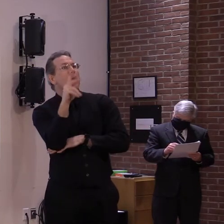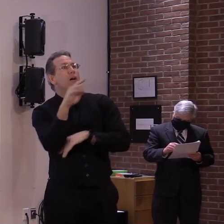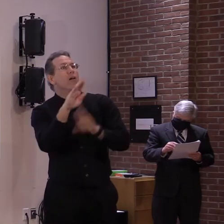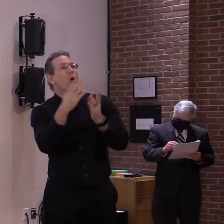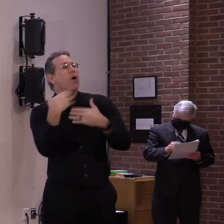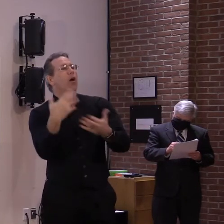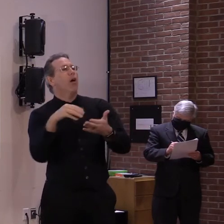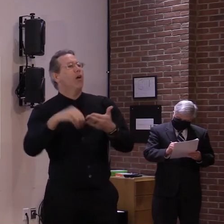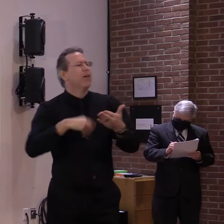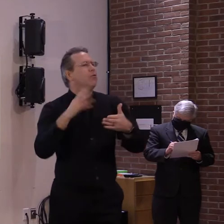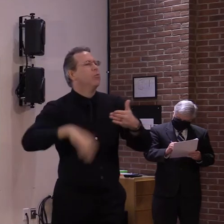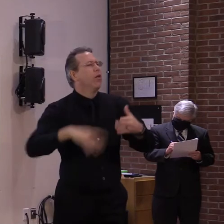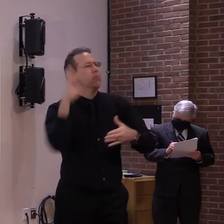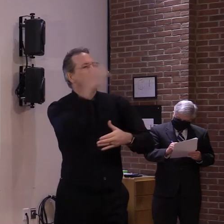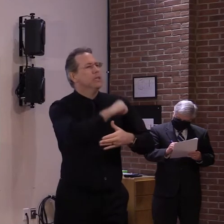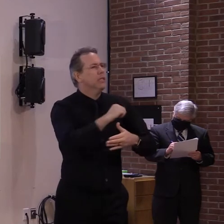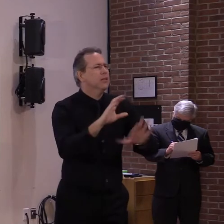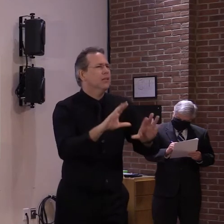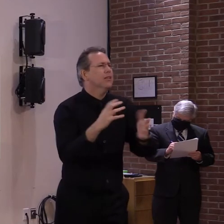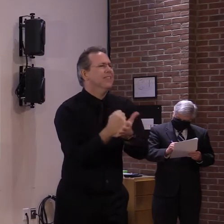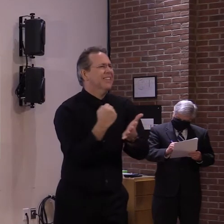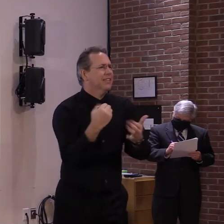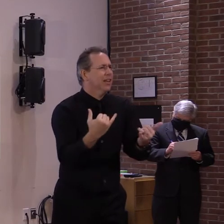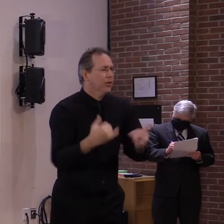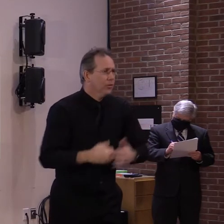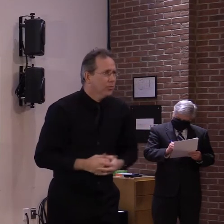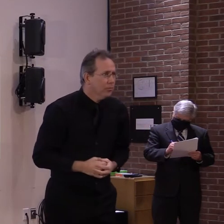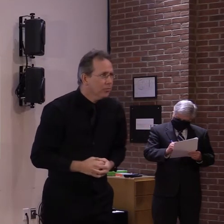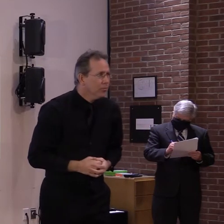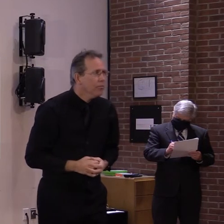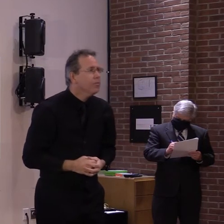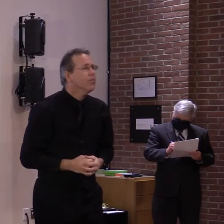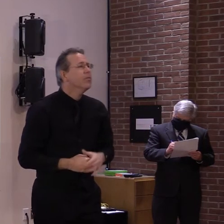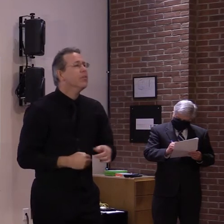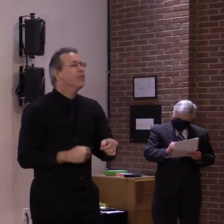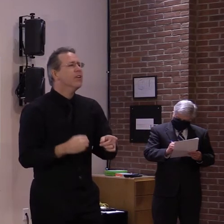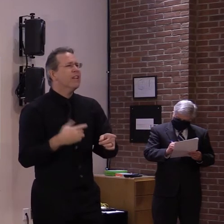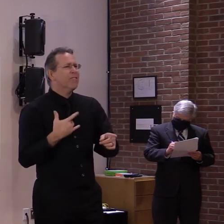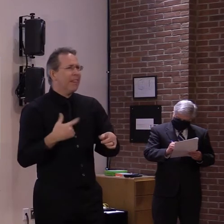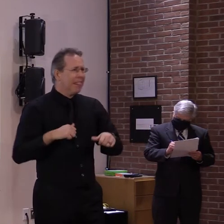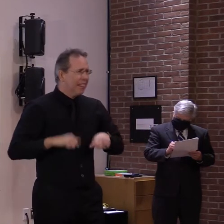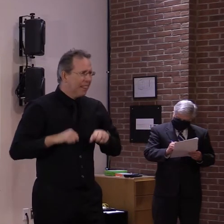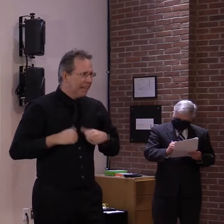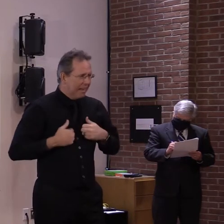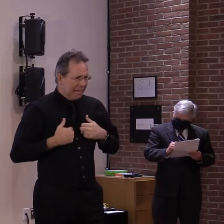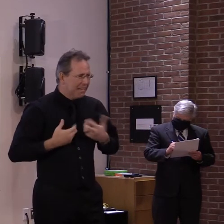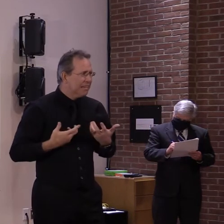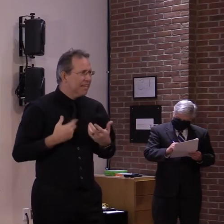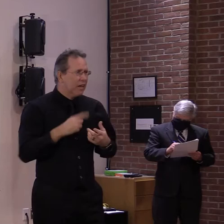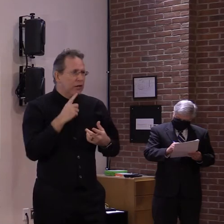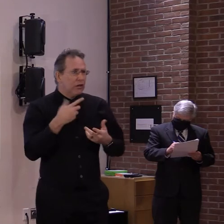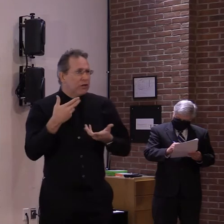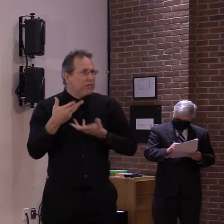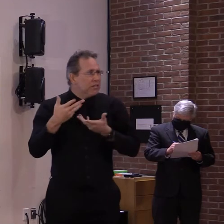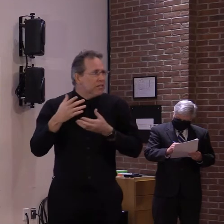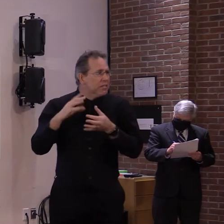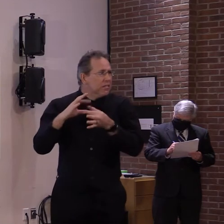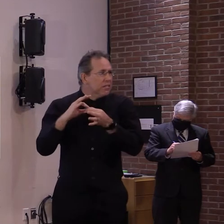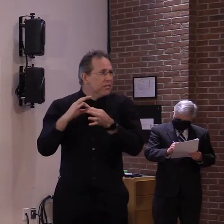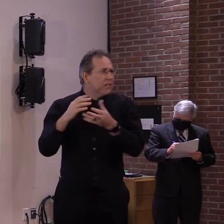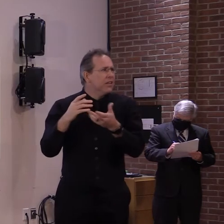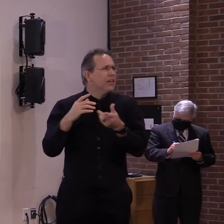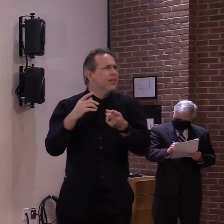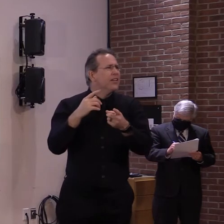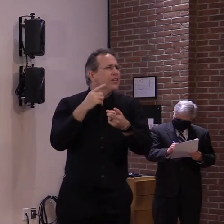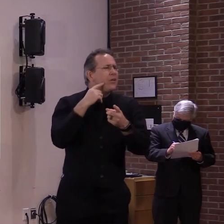small businesses don't already have relationships with a lender, Vita is ready to help. So there's a variety of ways that